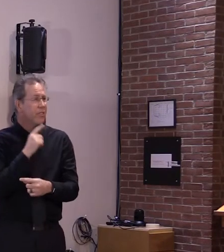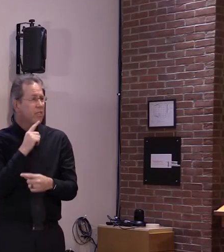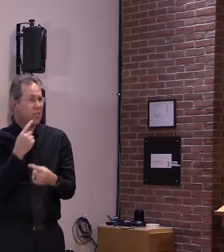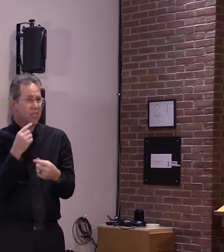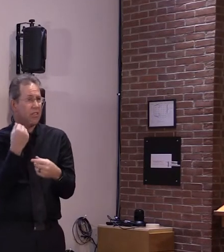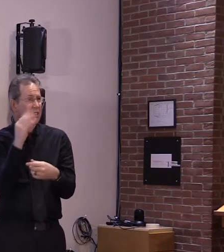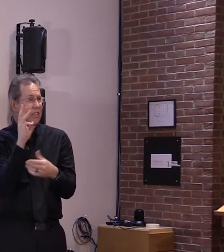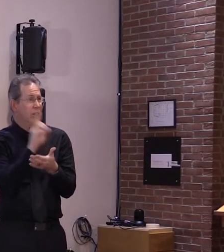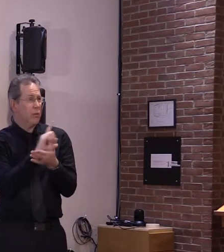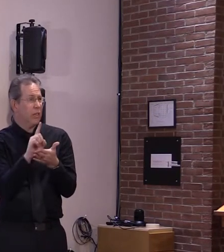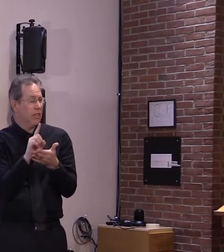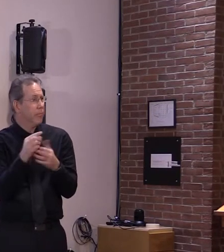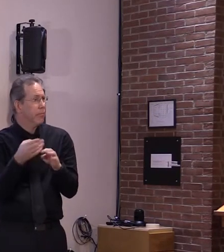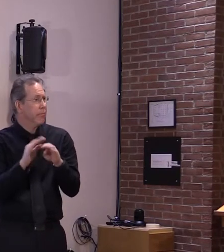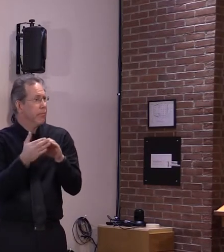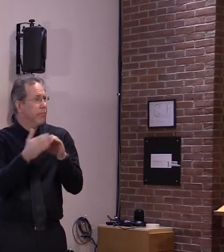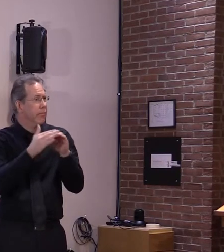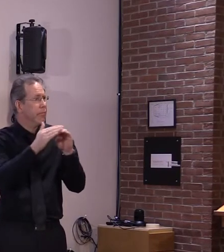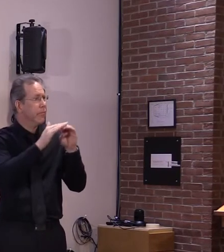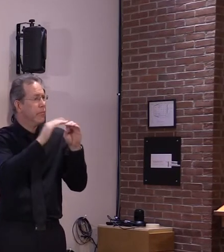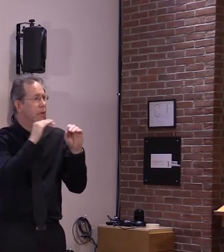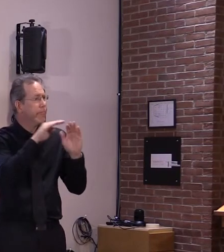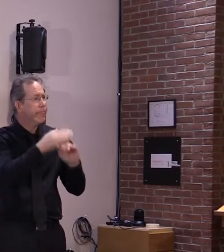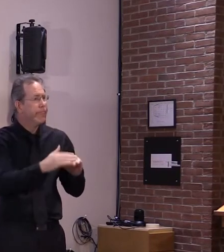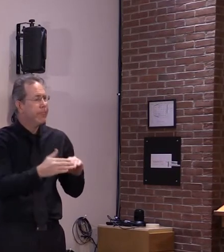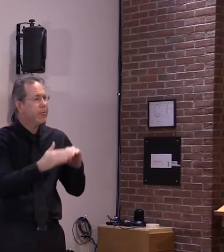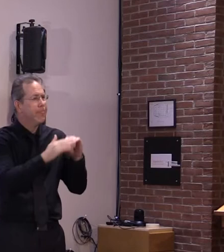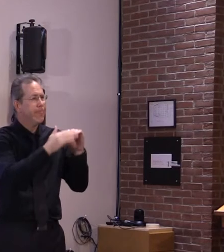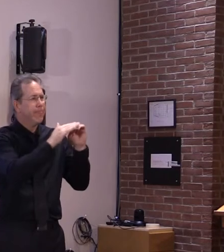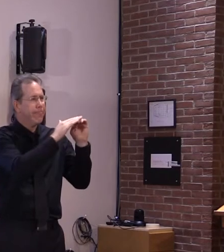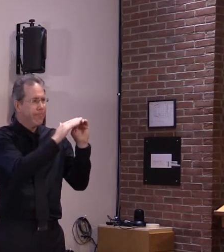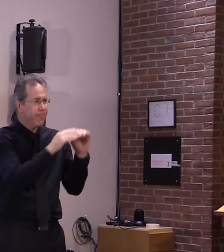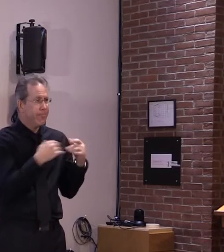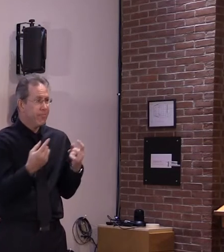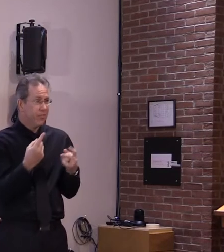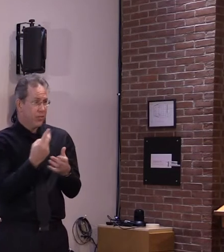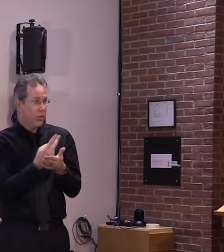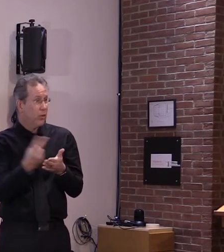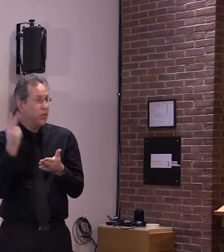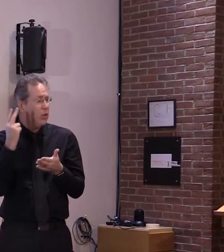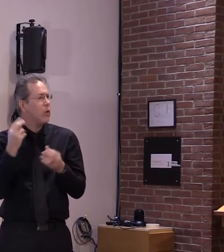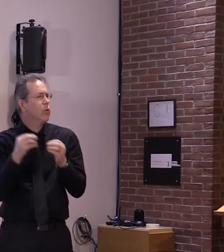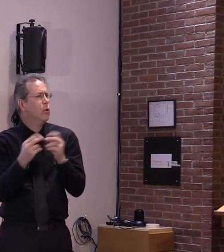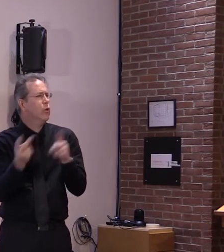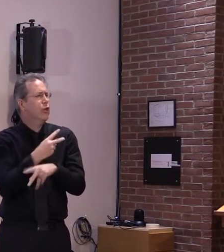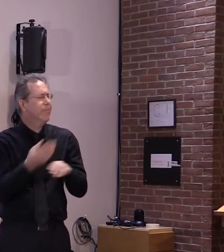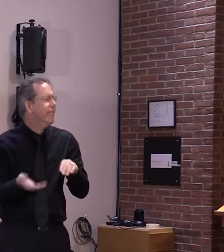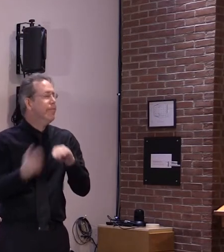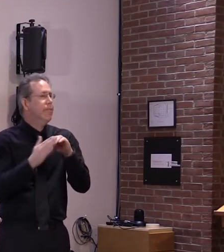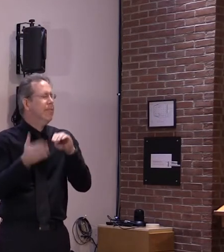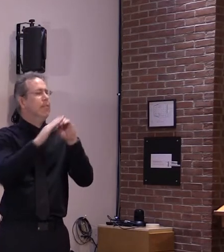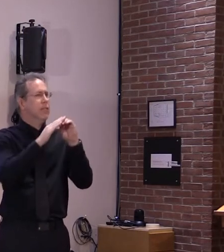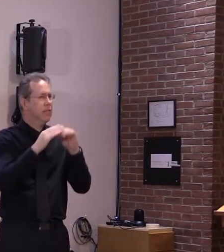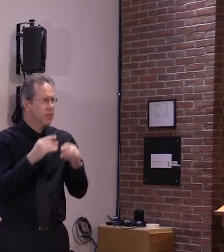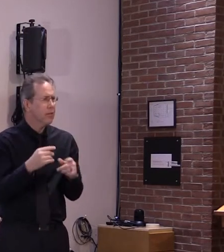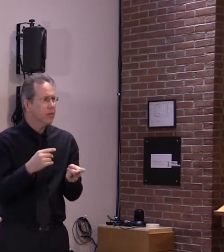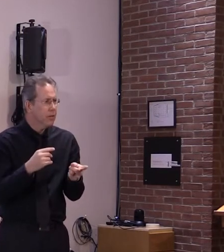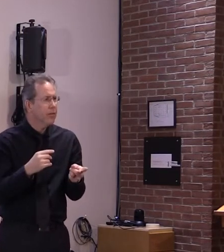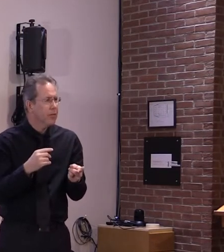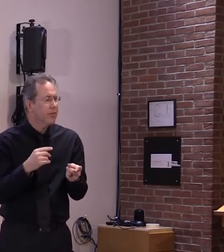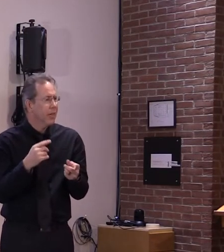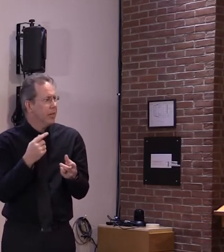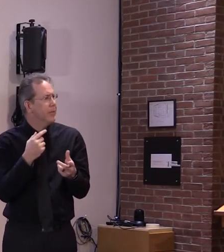the week rose the weekly cases rose just six percent this slowdown in growth is certainly